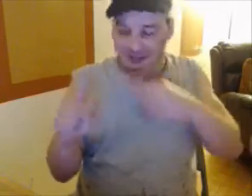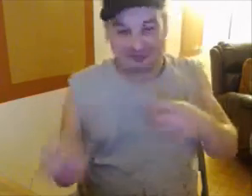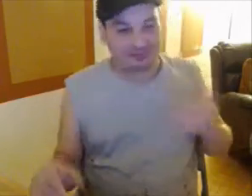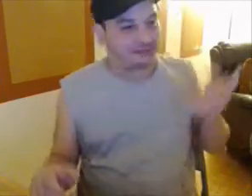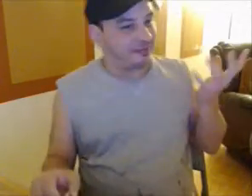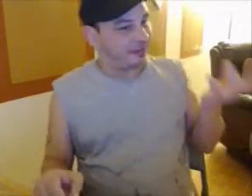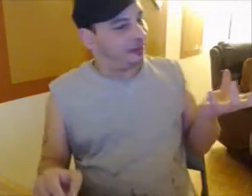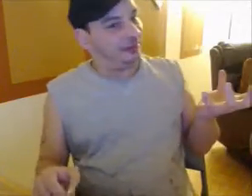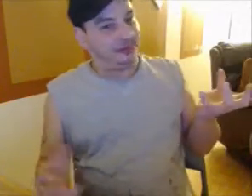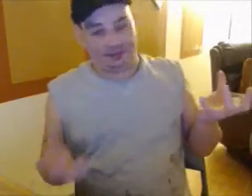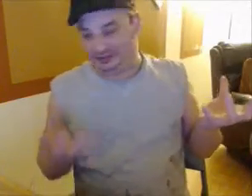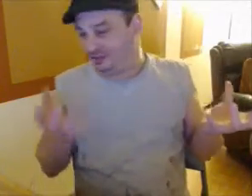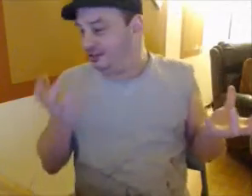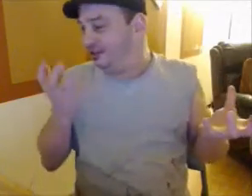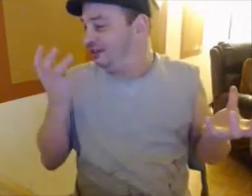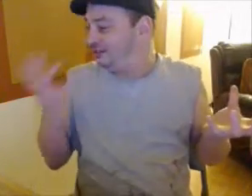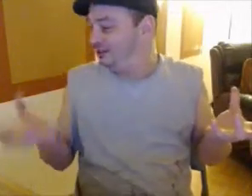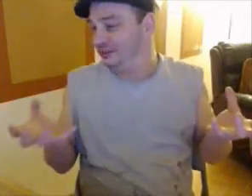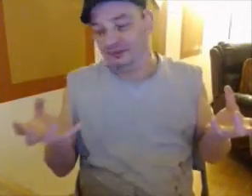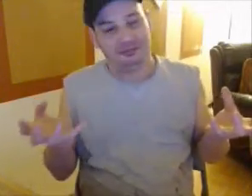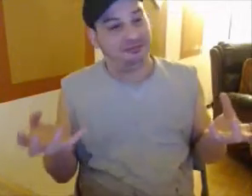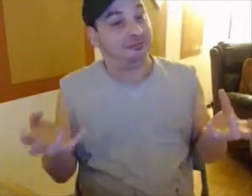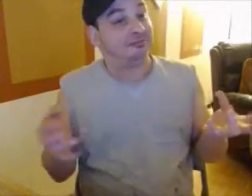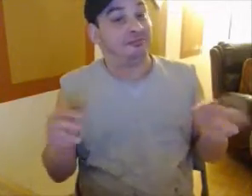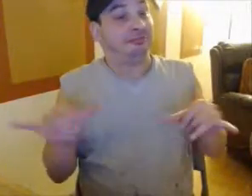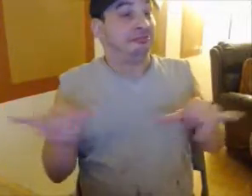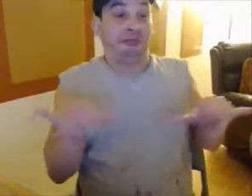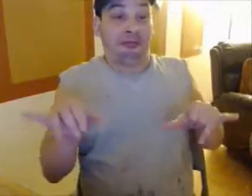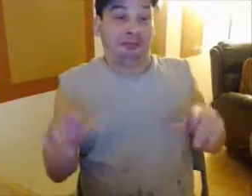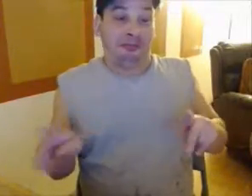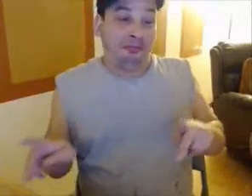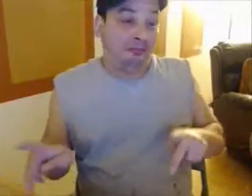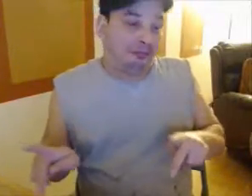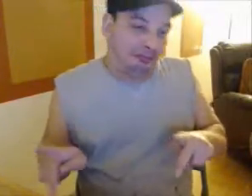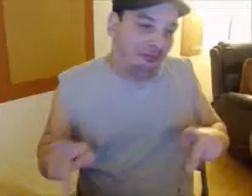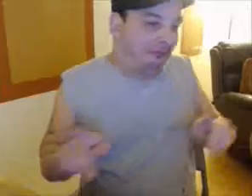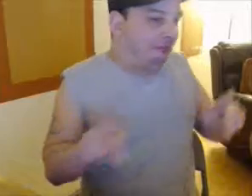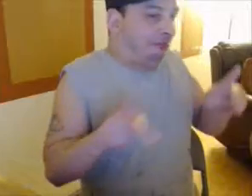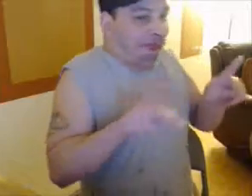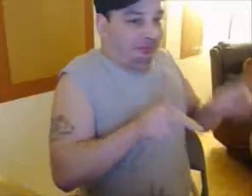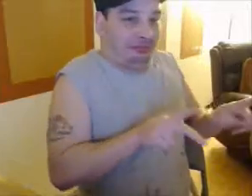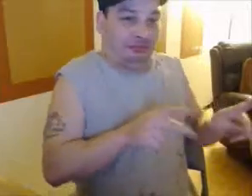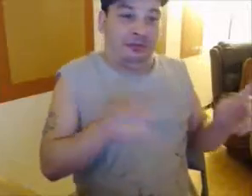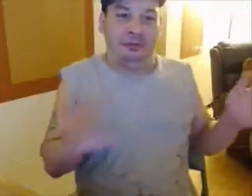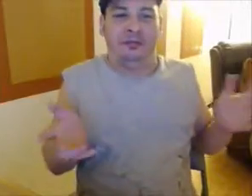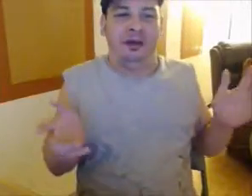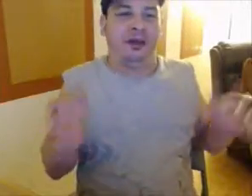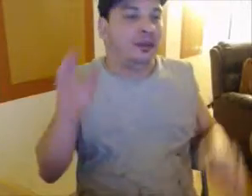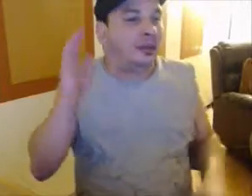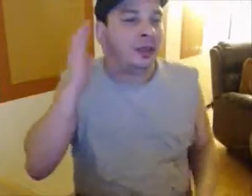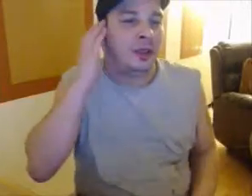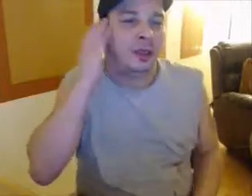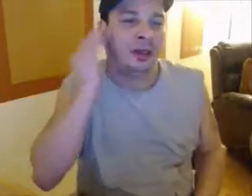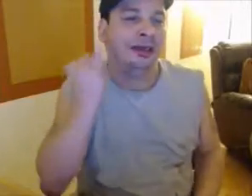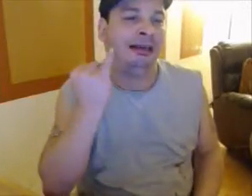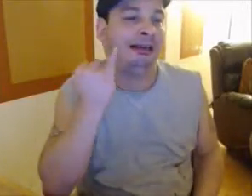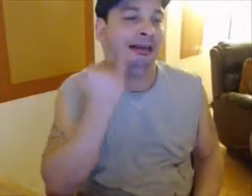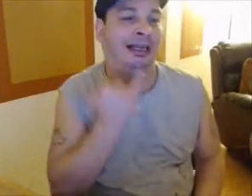It's Miss Earthy Queen. Go upstairs and check for rat droppings, okay? Droppings? Rat pee.